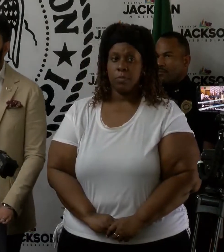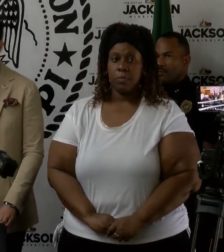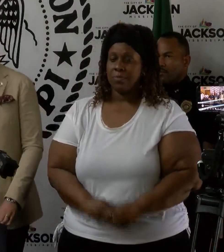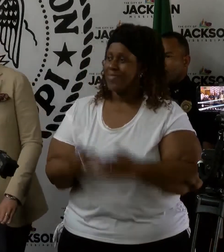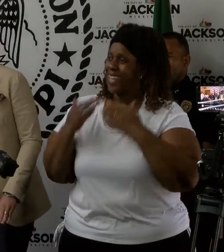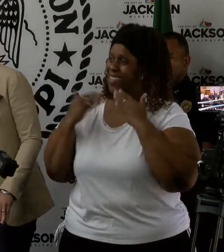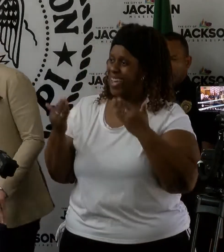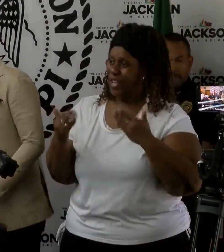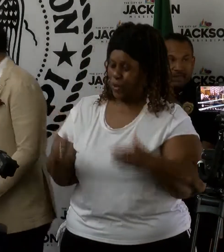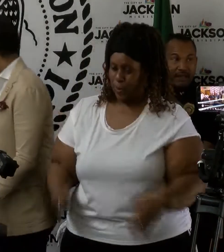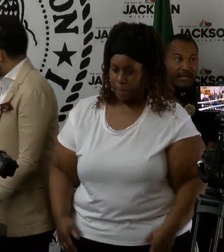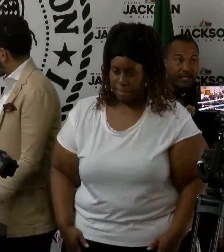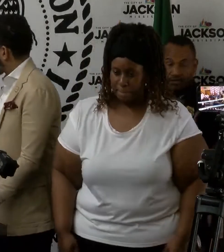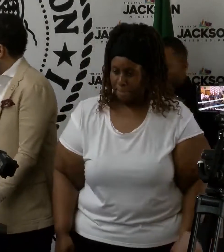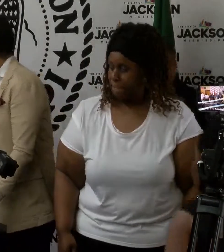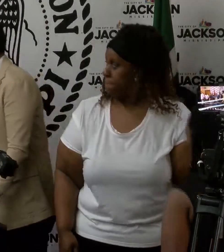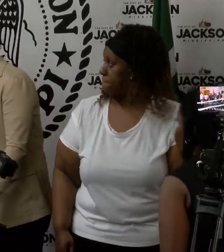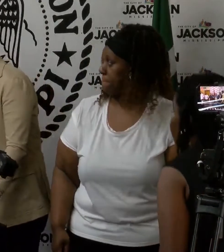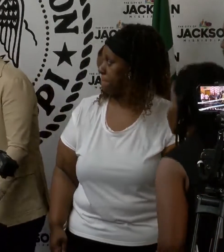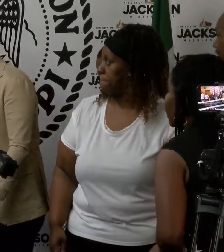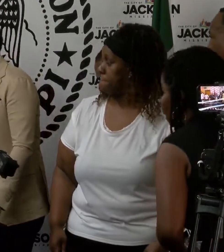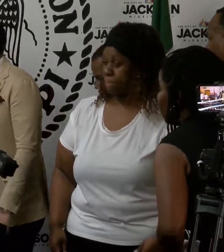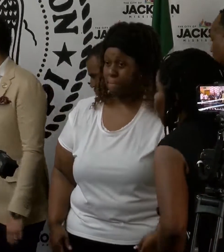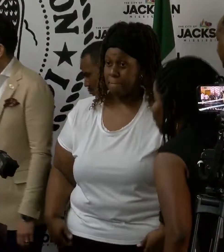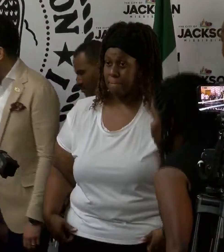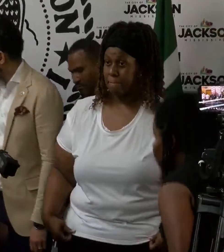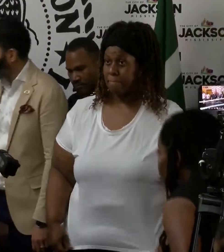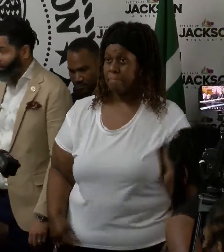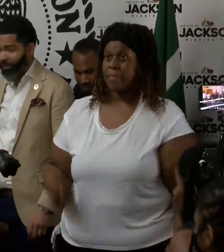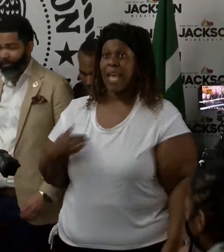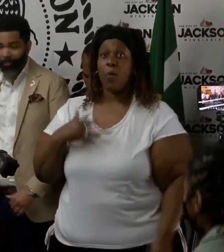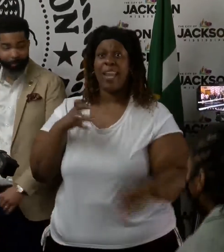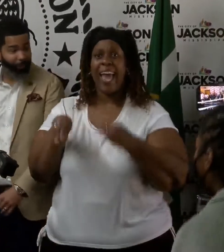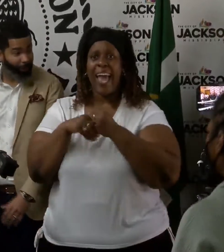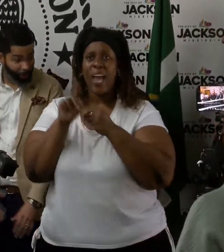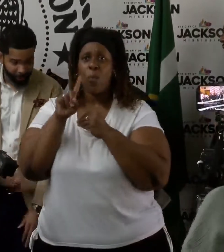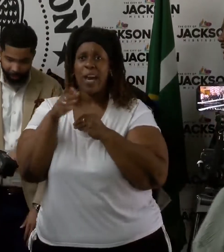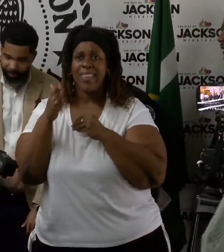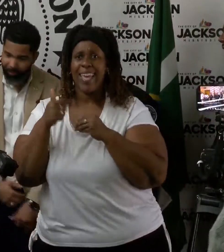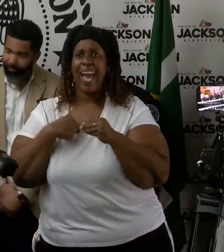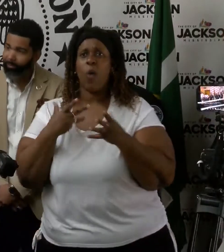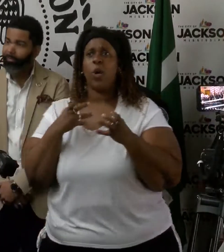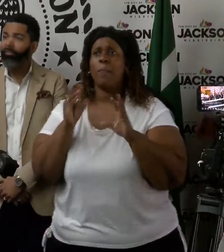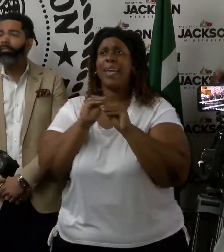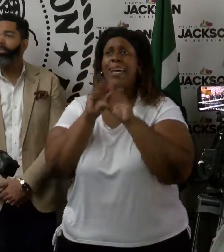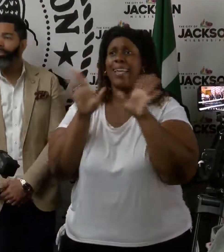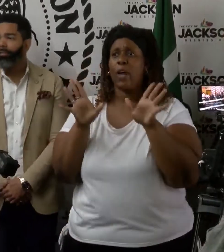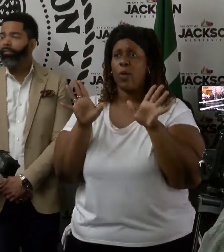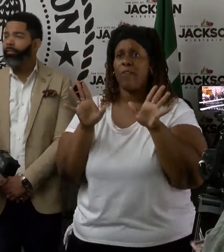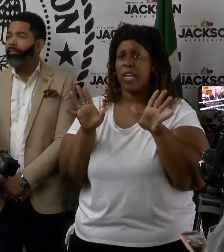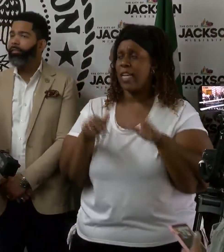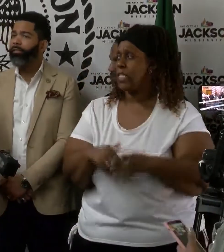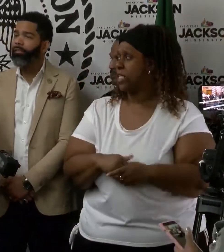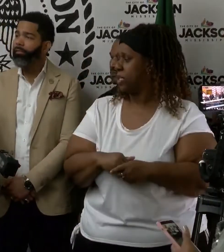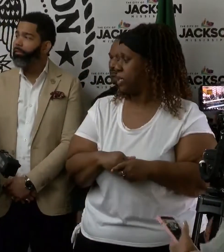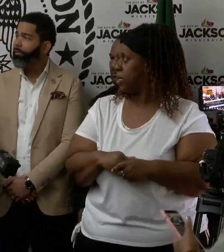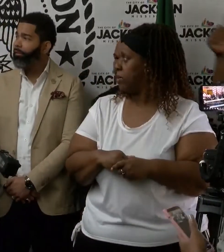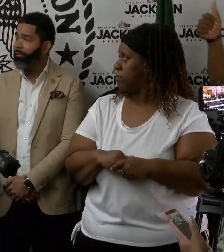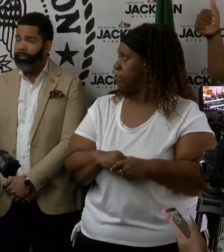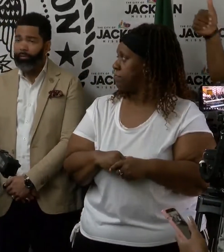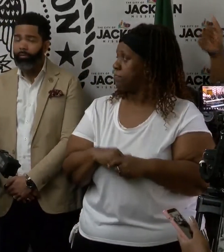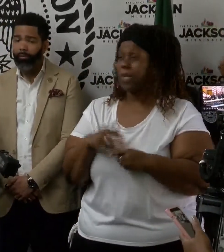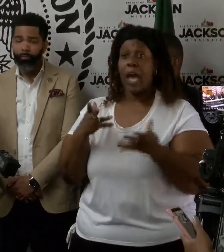Thank you. Can I make a clarification real quick? I'd like to make some clarifications for you guys regarding